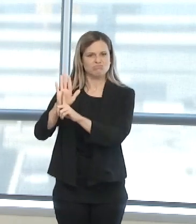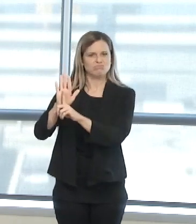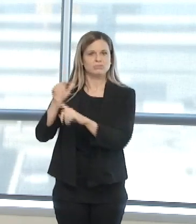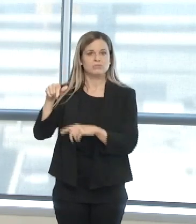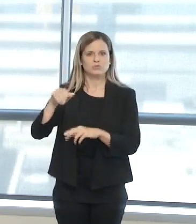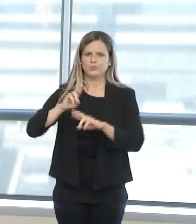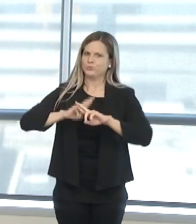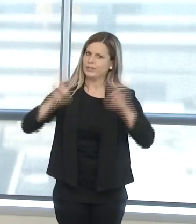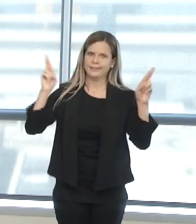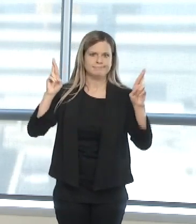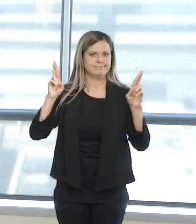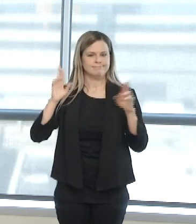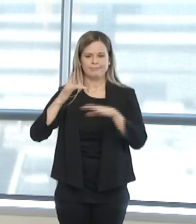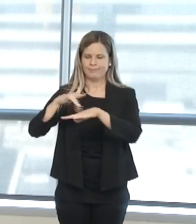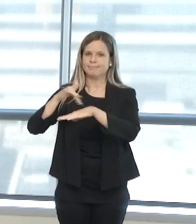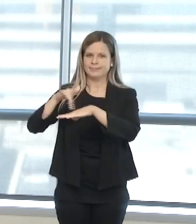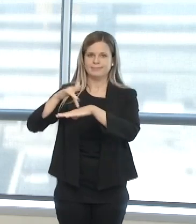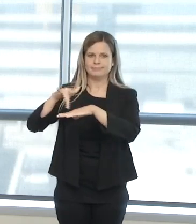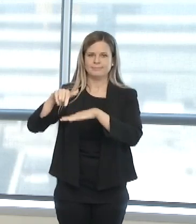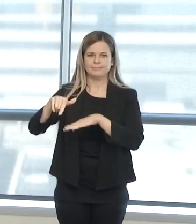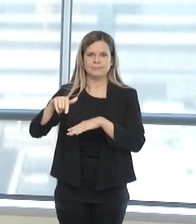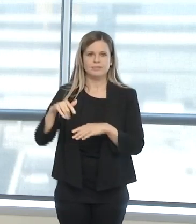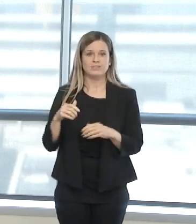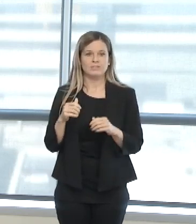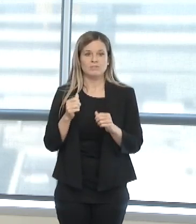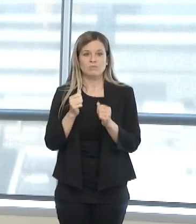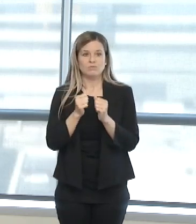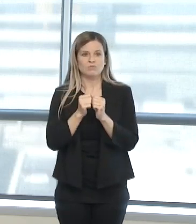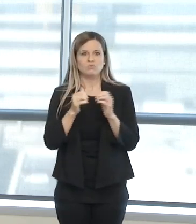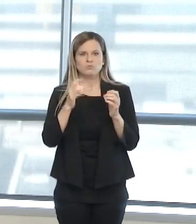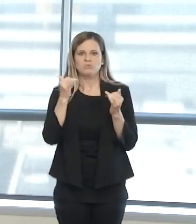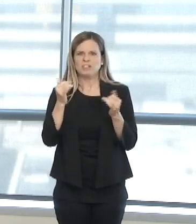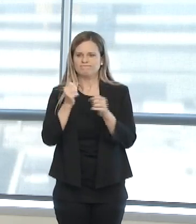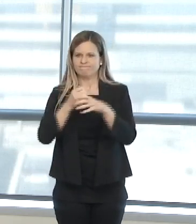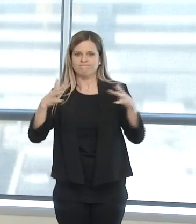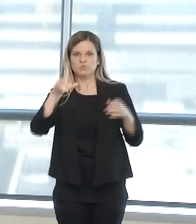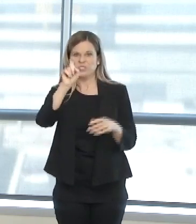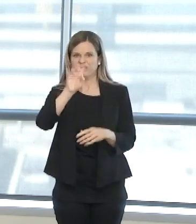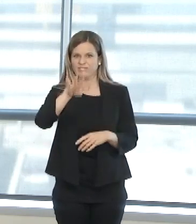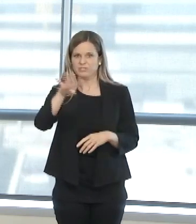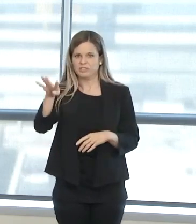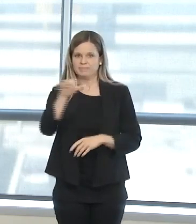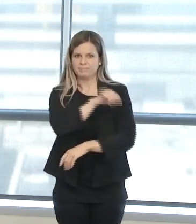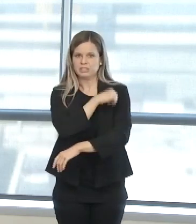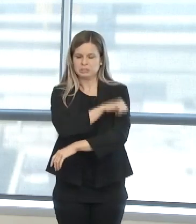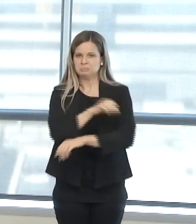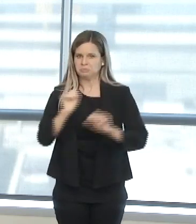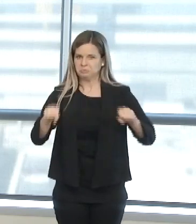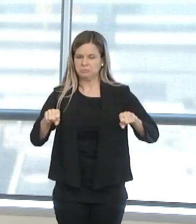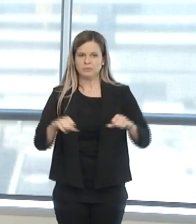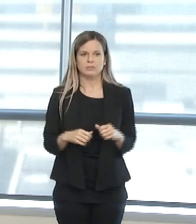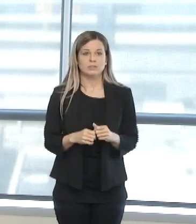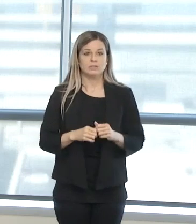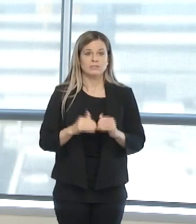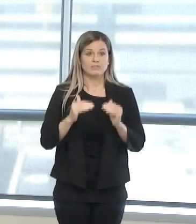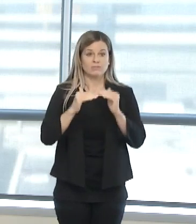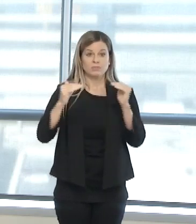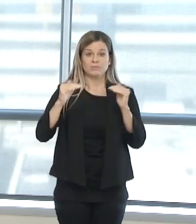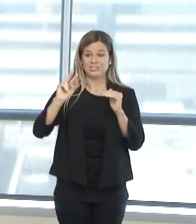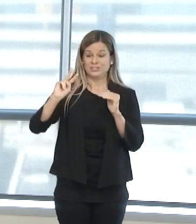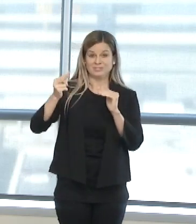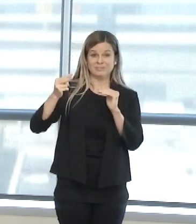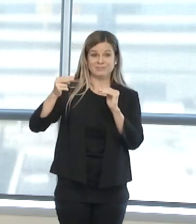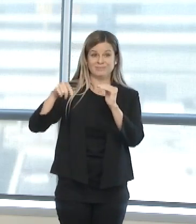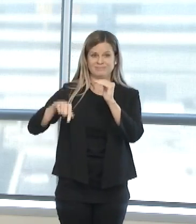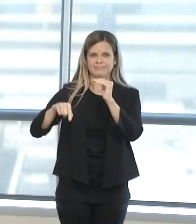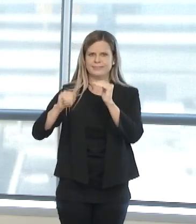capacity of up to 144 patients. Floor two will provide additional patient beds requiring acute care but not as critically ill